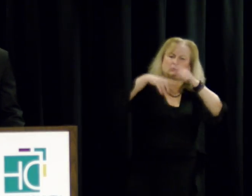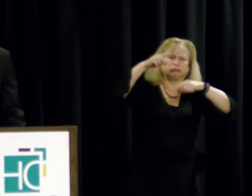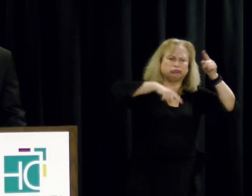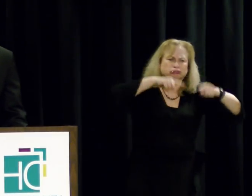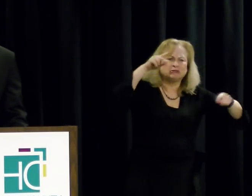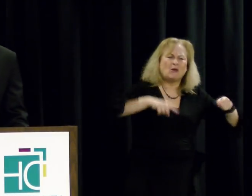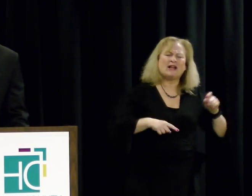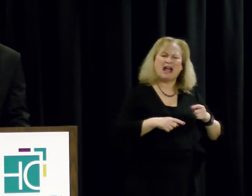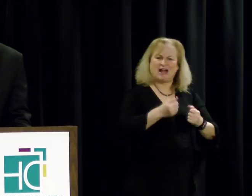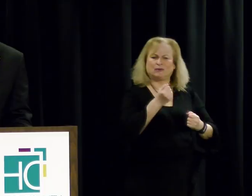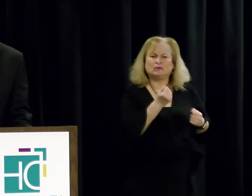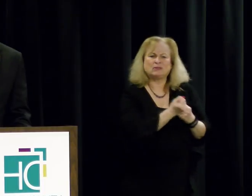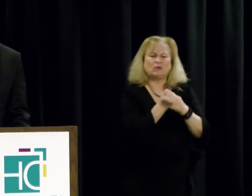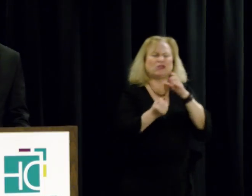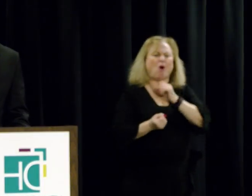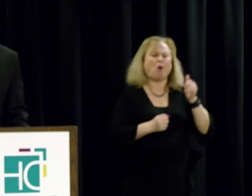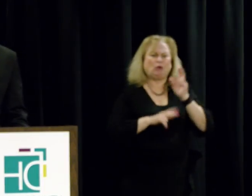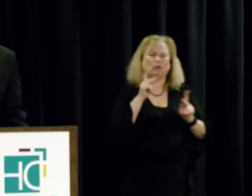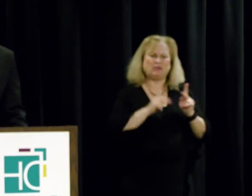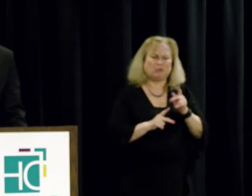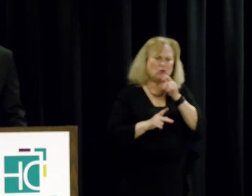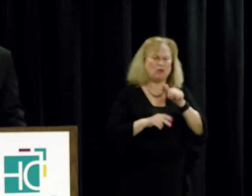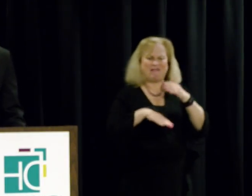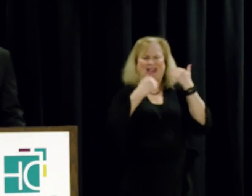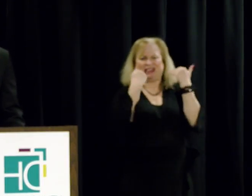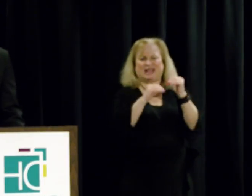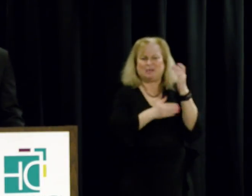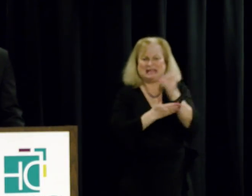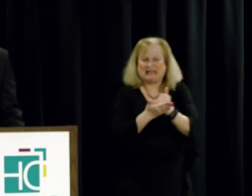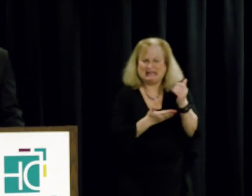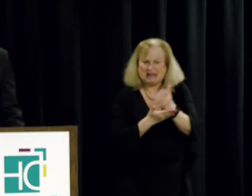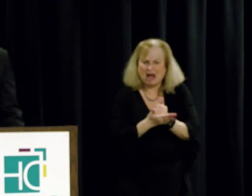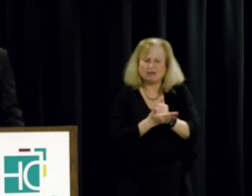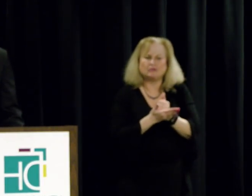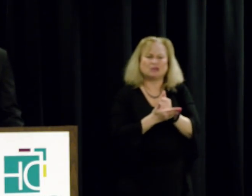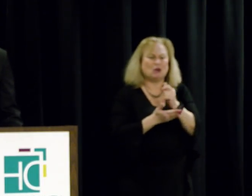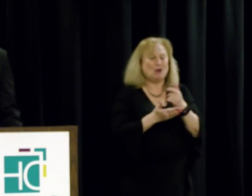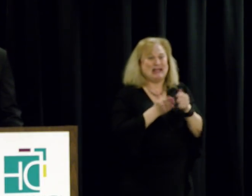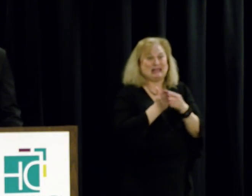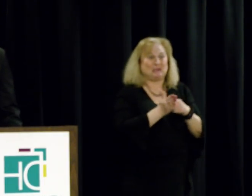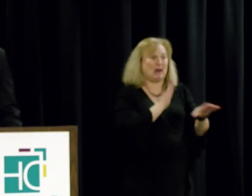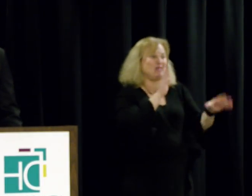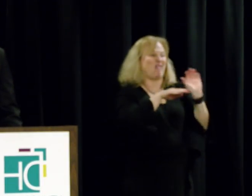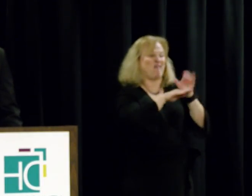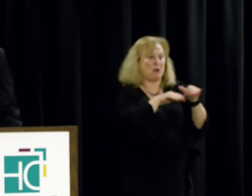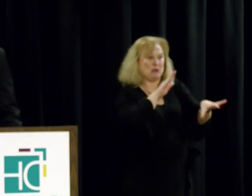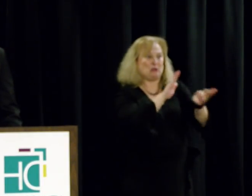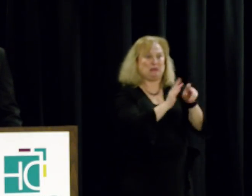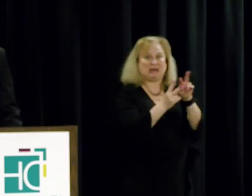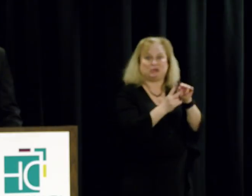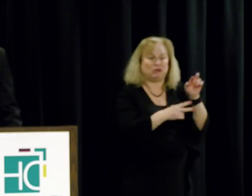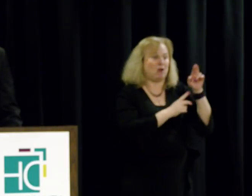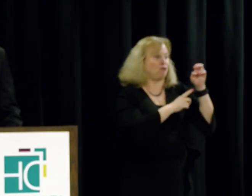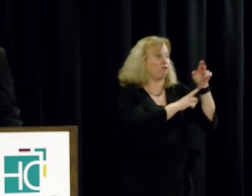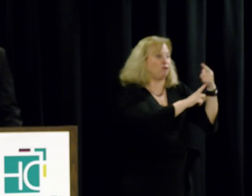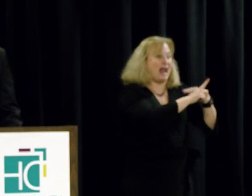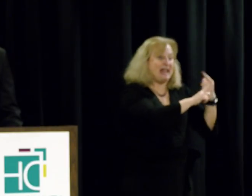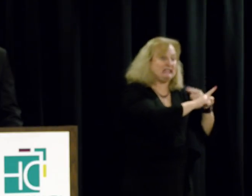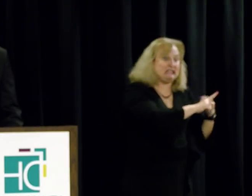must stand up for those older adults on fixed incomes who sometimes are forced to choose between rent,